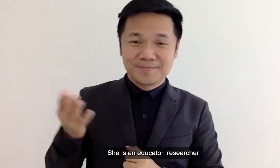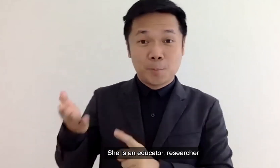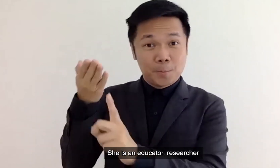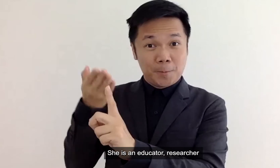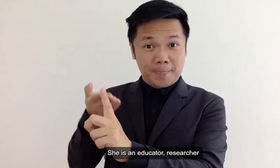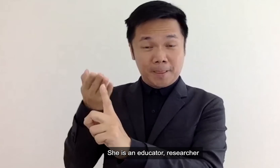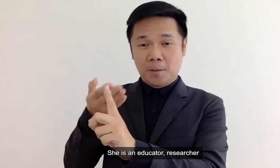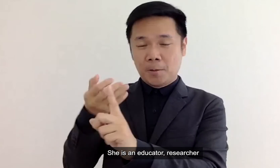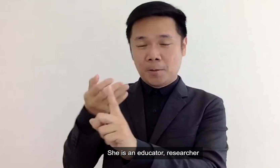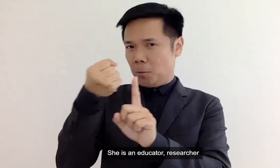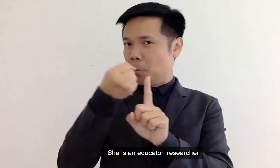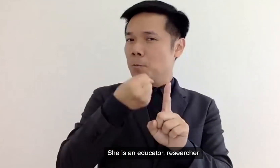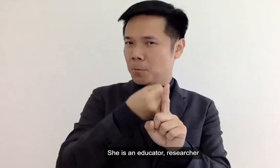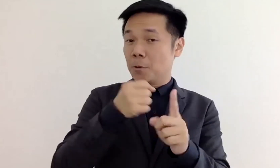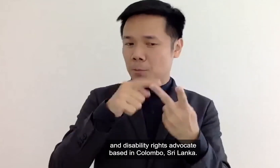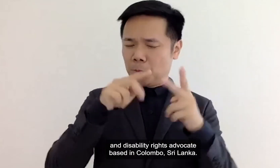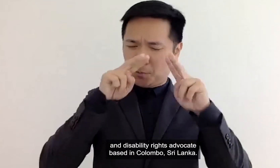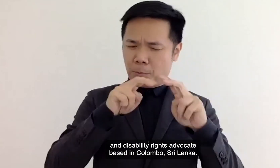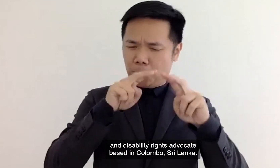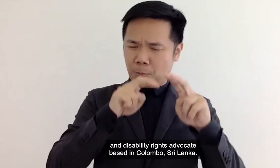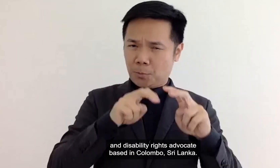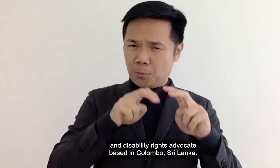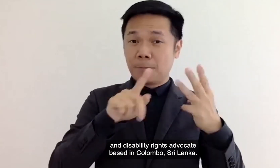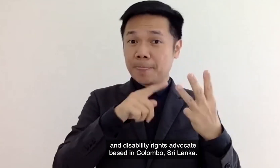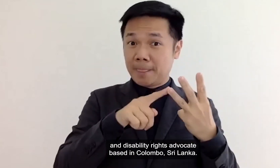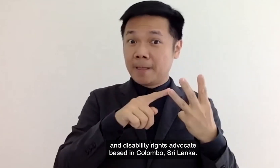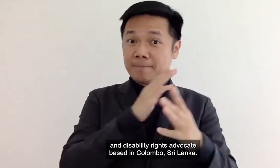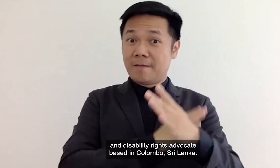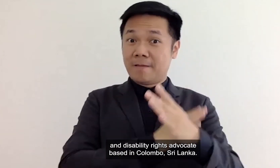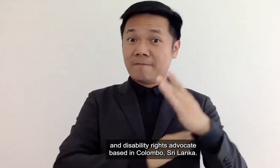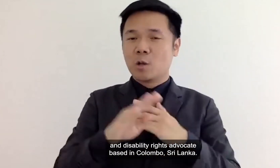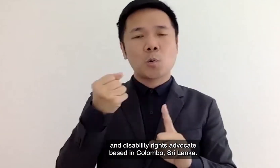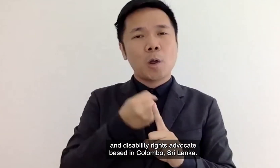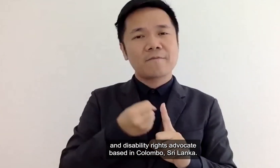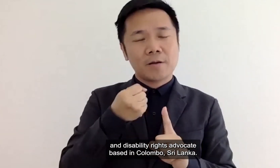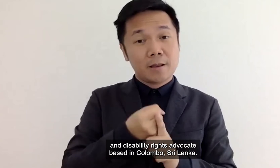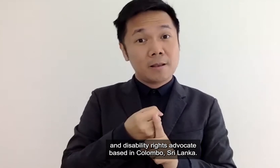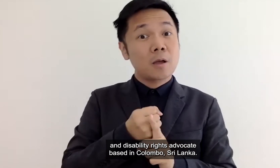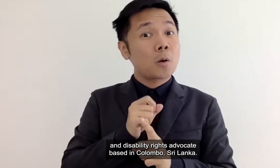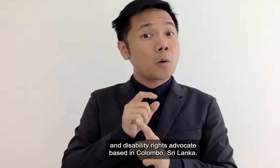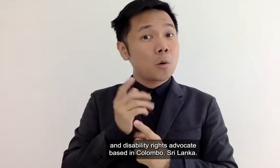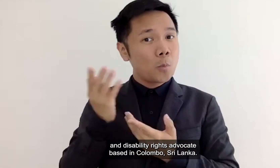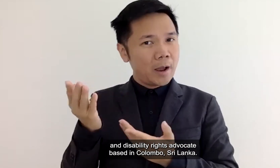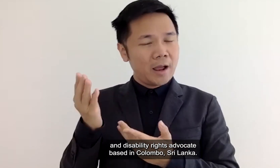educator researcher and disability rights advocate based in colombo sri lanka